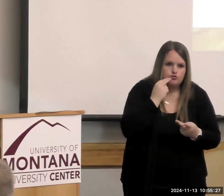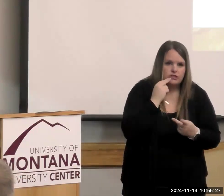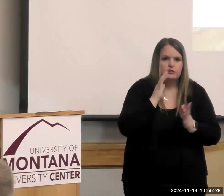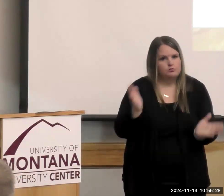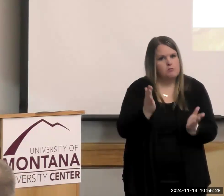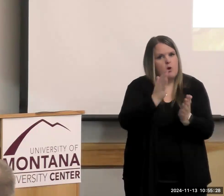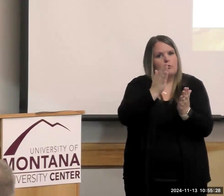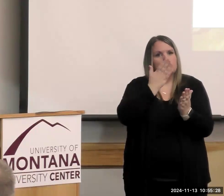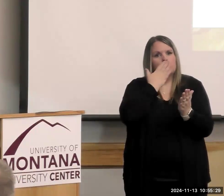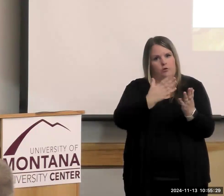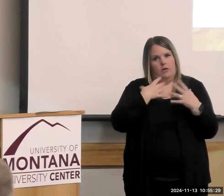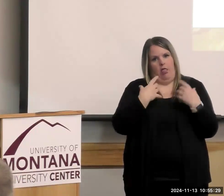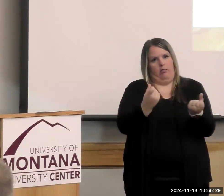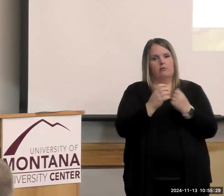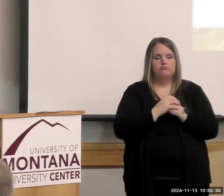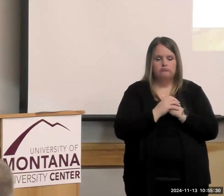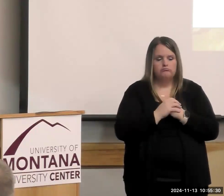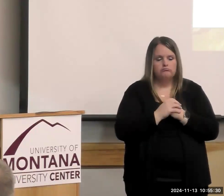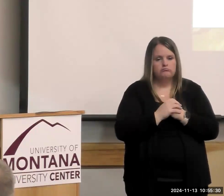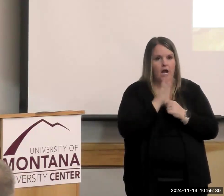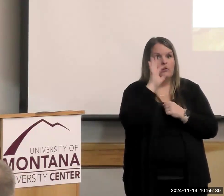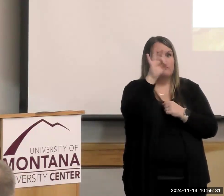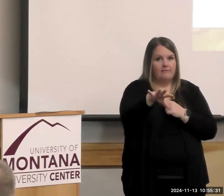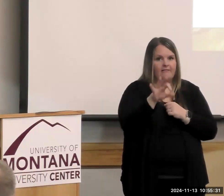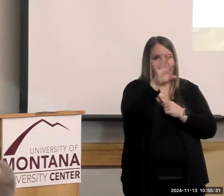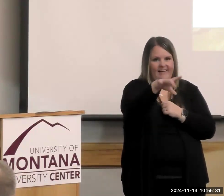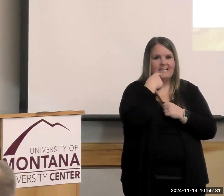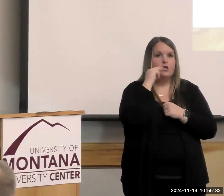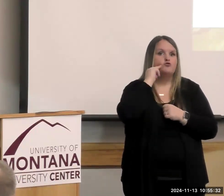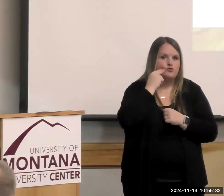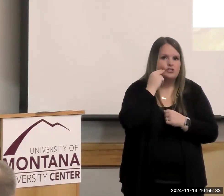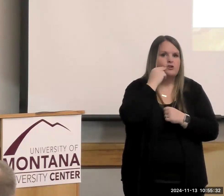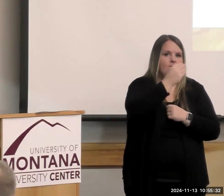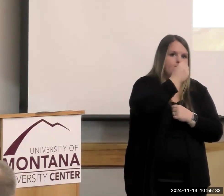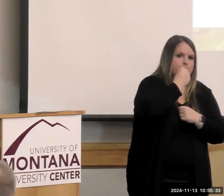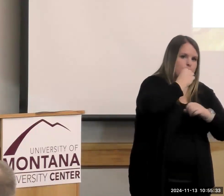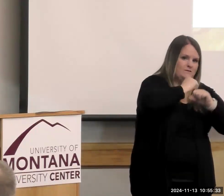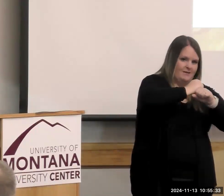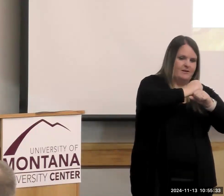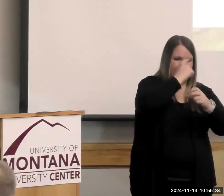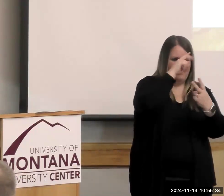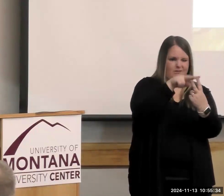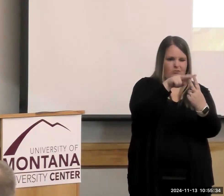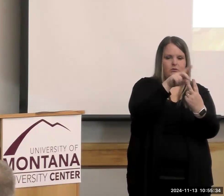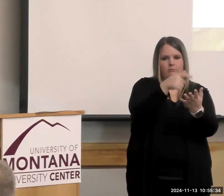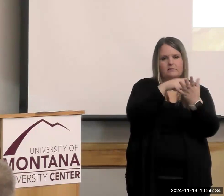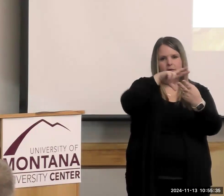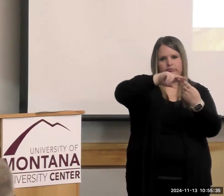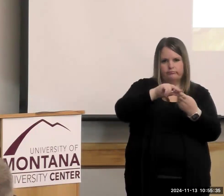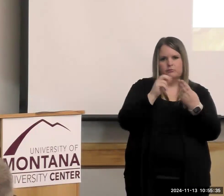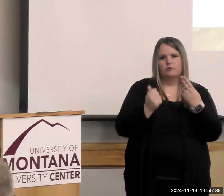So I just wanted to throw that in because I'll be saying nutrition and food security, because those two have to go hand in hand.